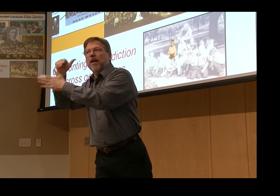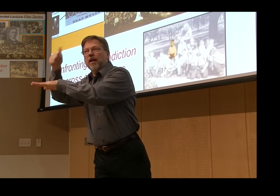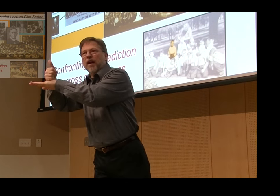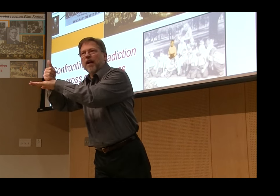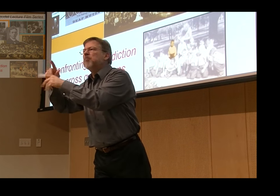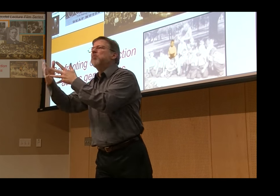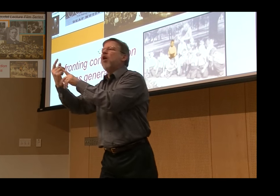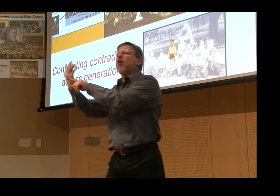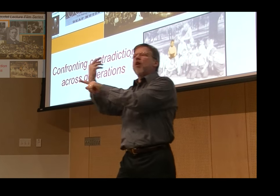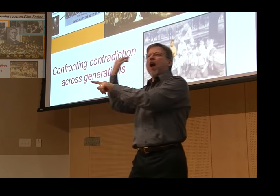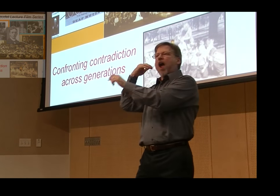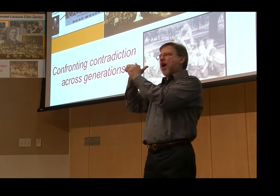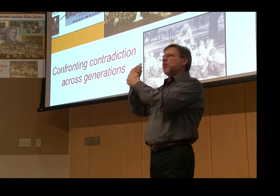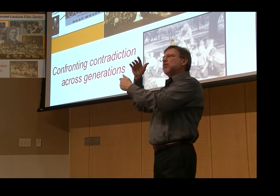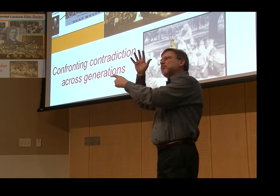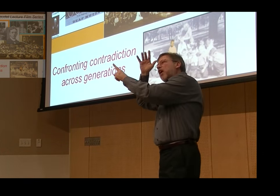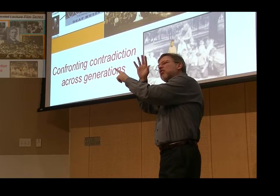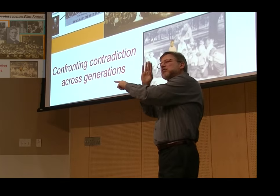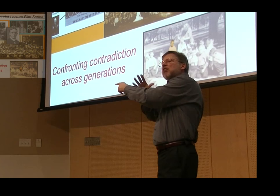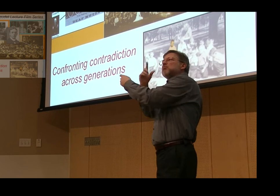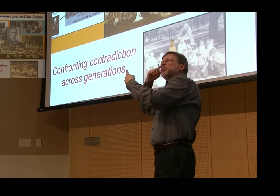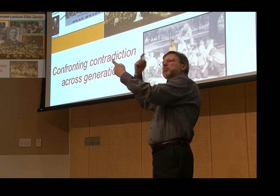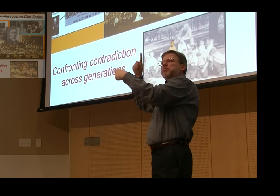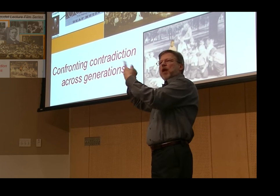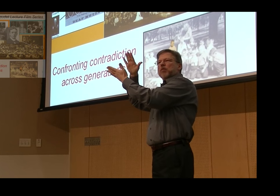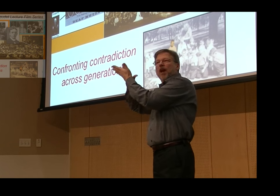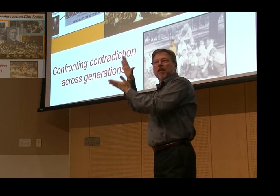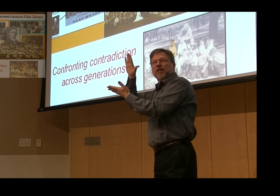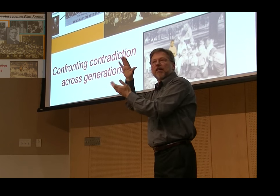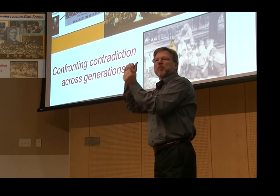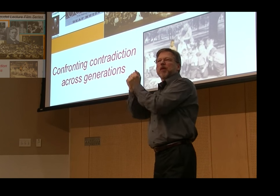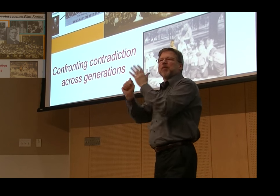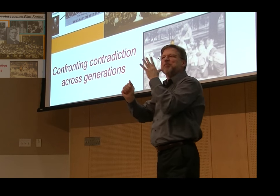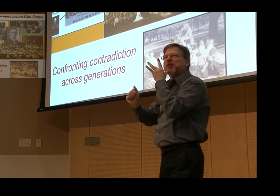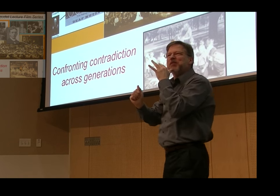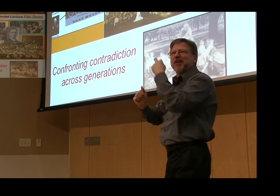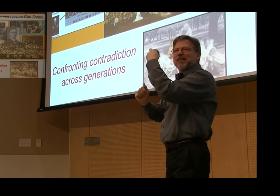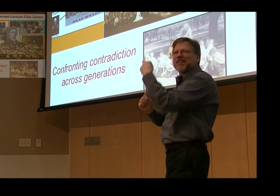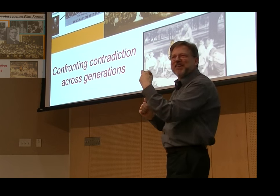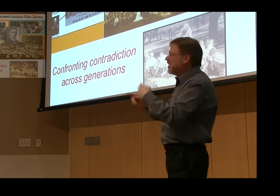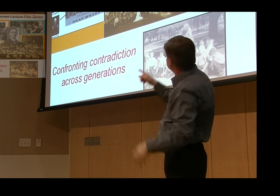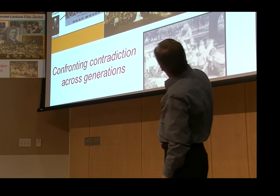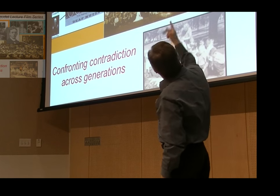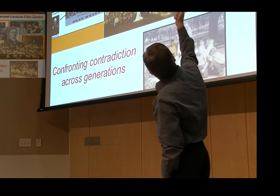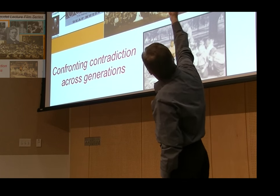a very short sketch, a sketch about how Thomas Gallaudet influenced Edward